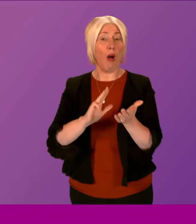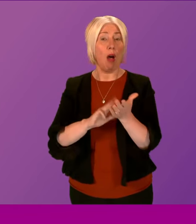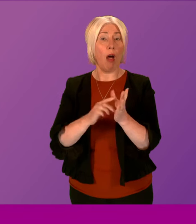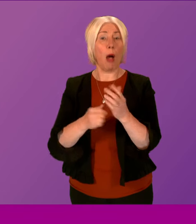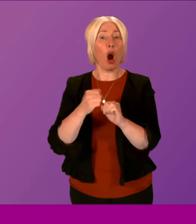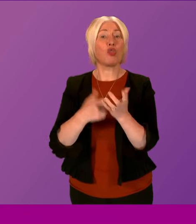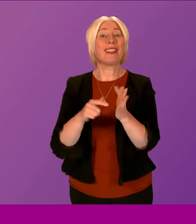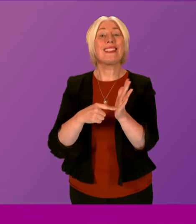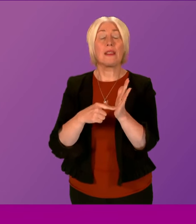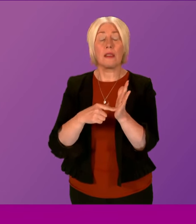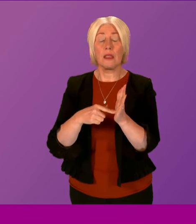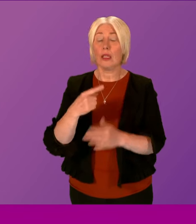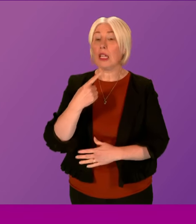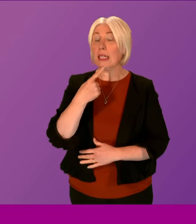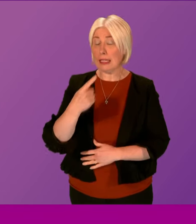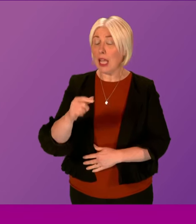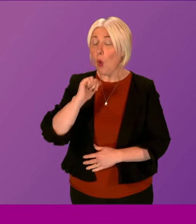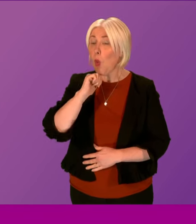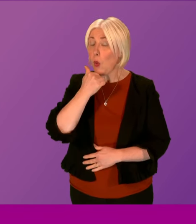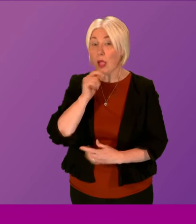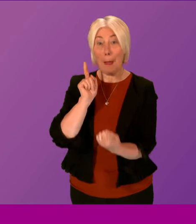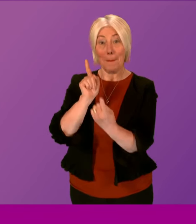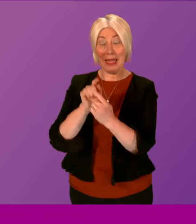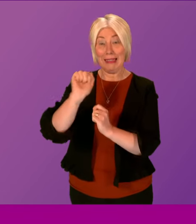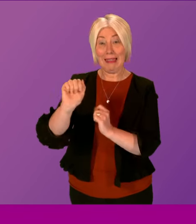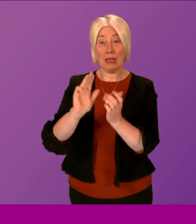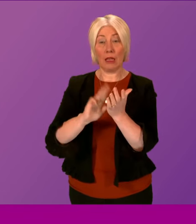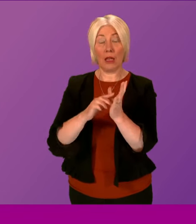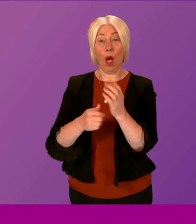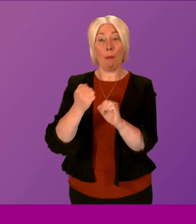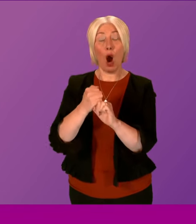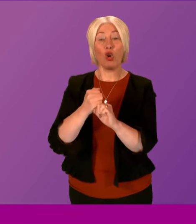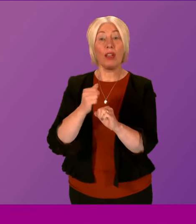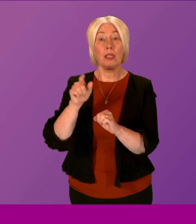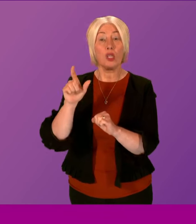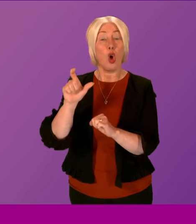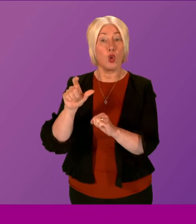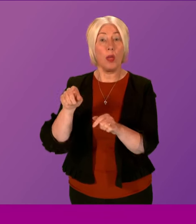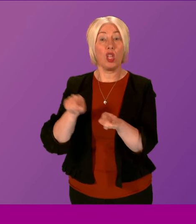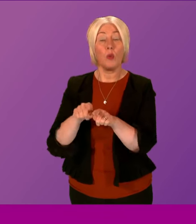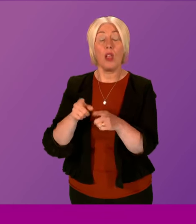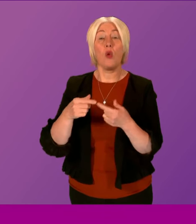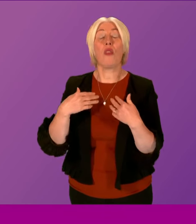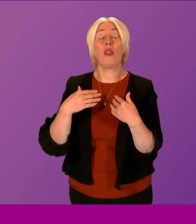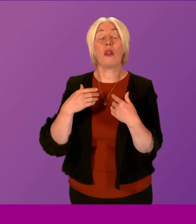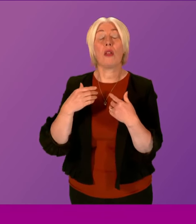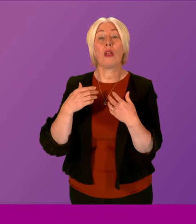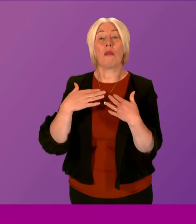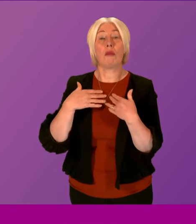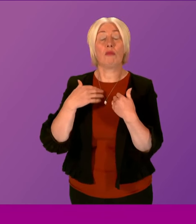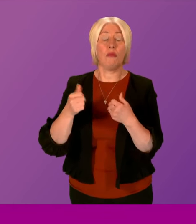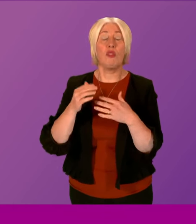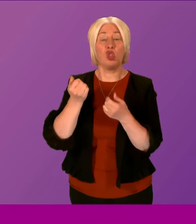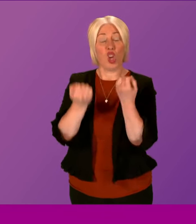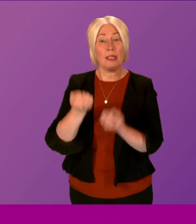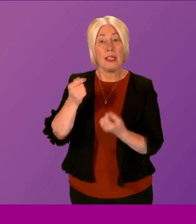responded to say that I would, I will of course meet with Margaret Caldwell alongside the Cabinet Secretary for Justice and Home Affairs, willing to